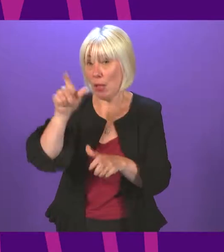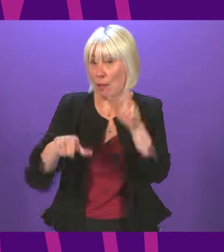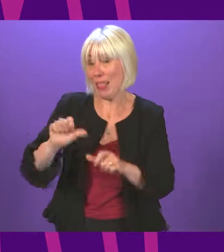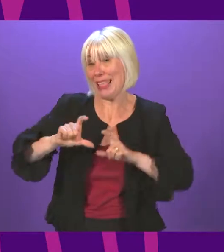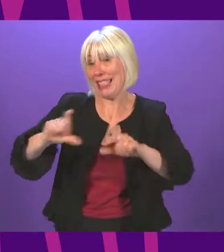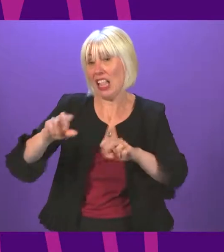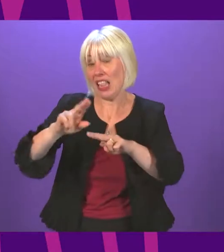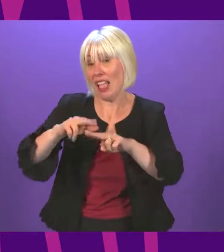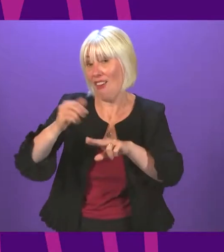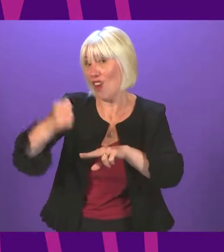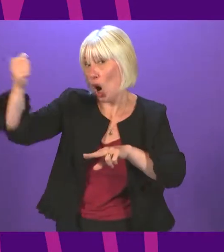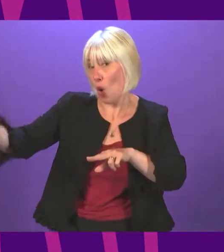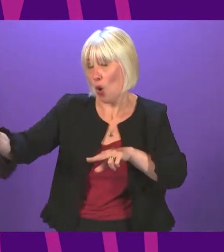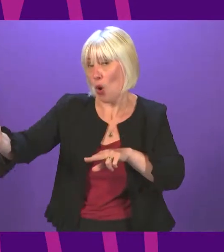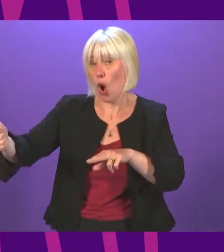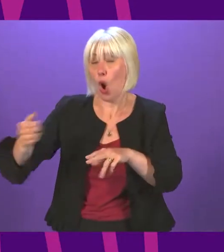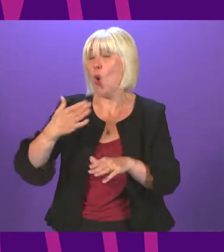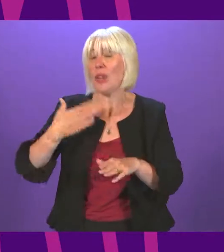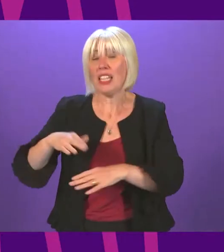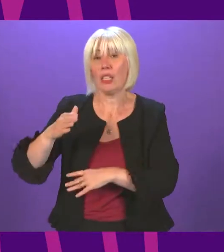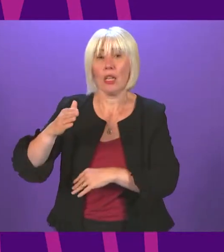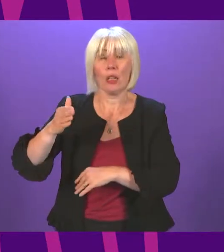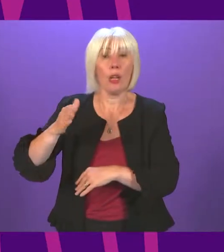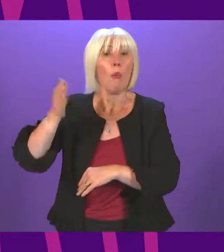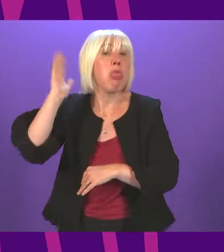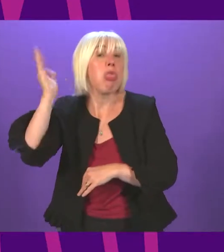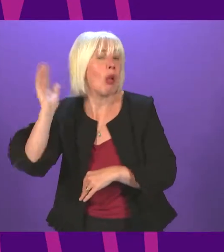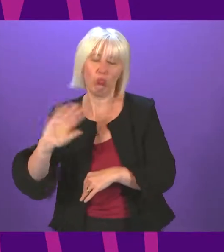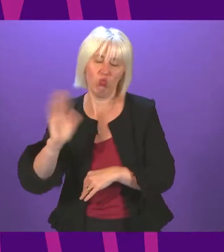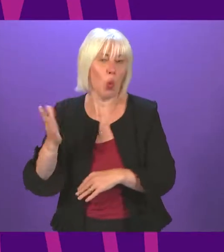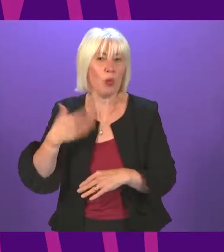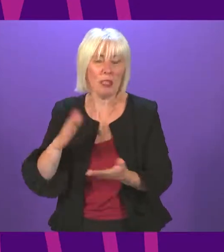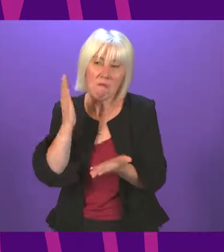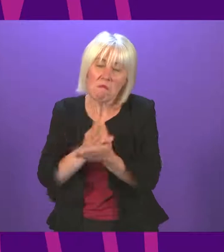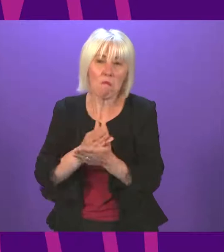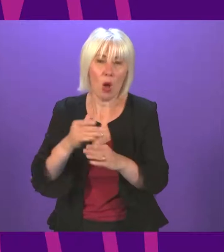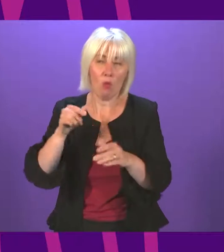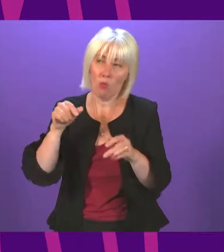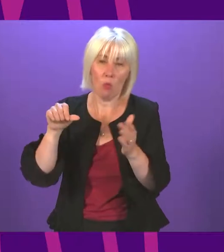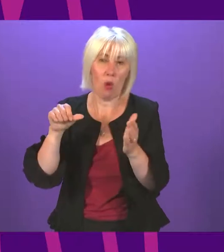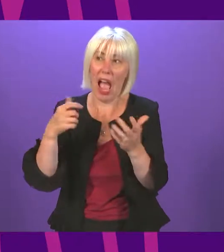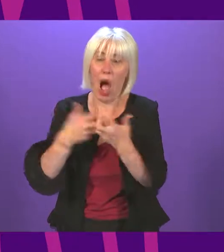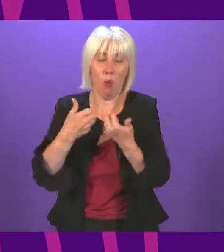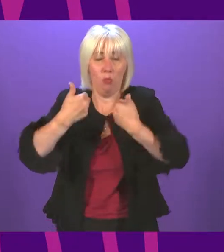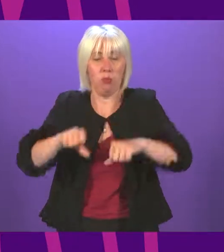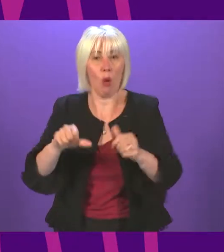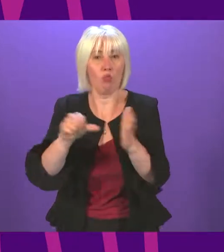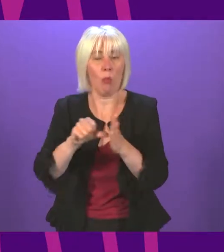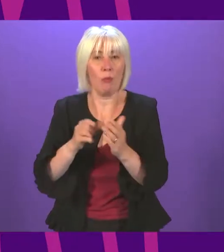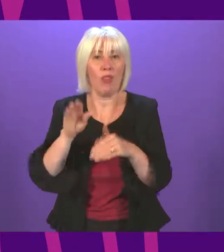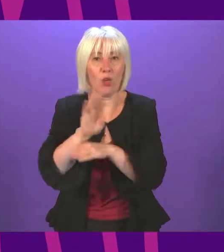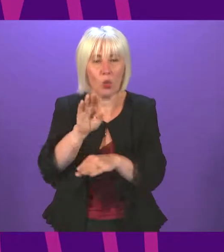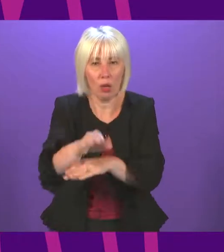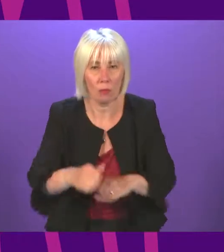rhetoric and promises of something in the future. We call for an NHS recovery plan to tackle the clinical backlog,